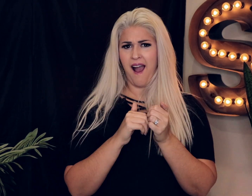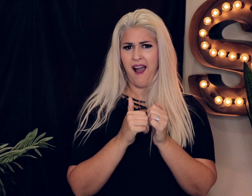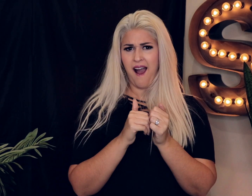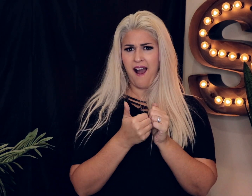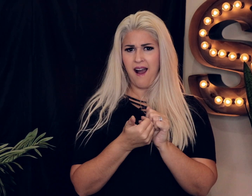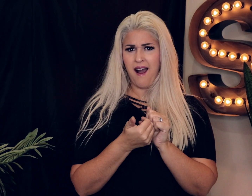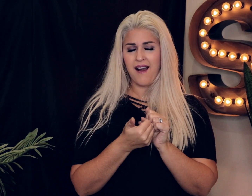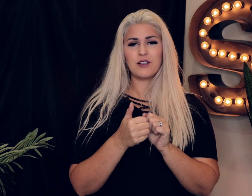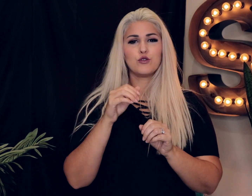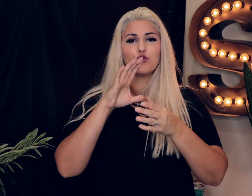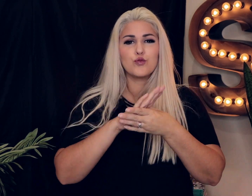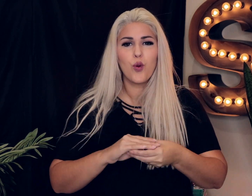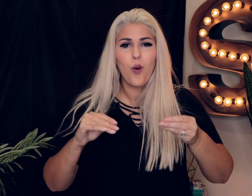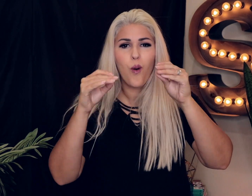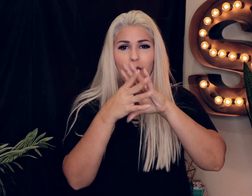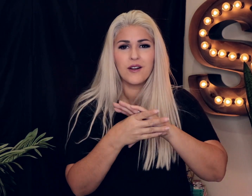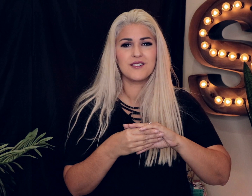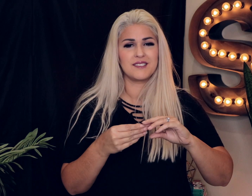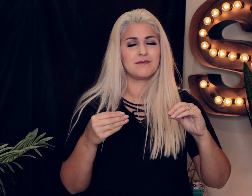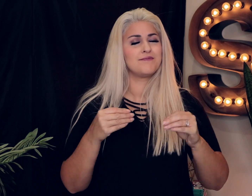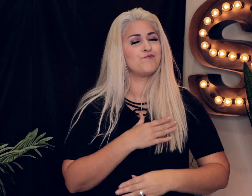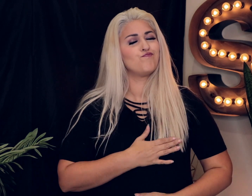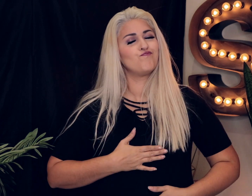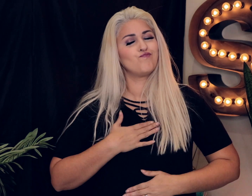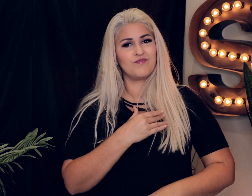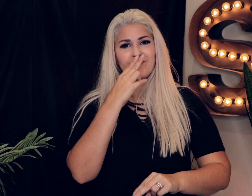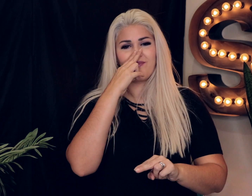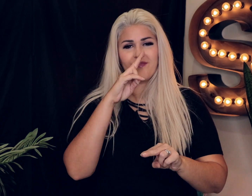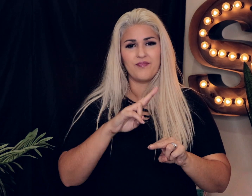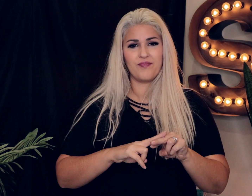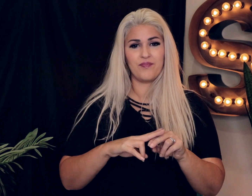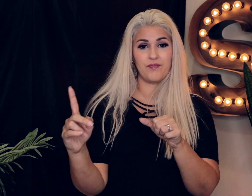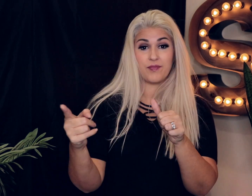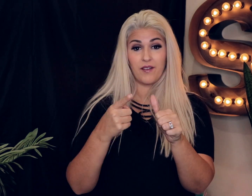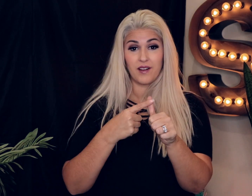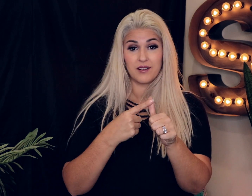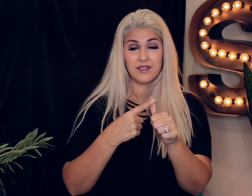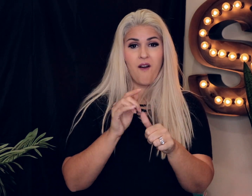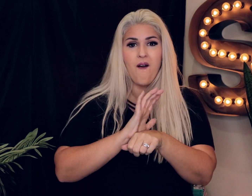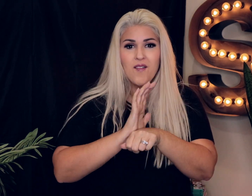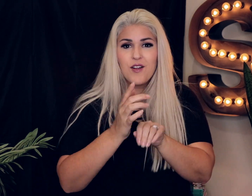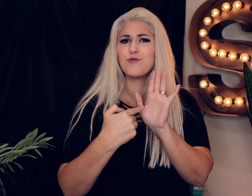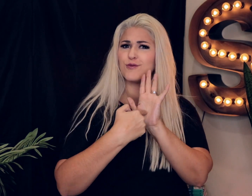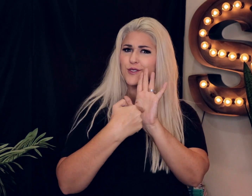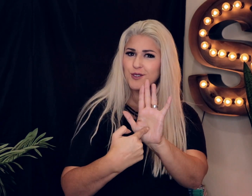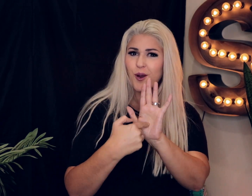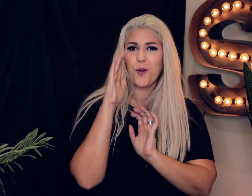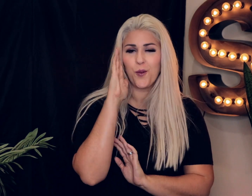do it differently how you ask stories you are going to love it enjoy it so much first you're gonna watch a